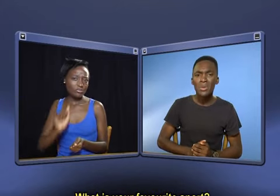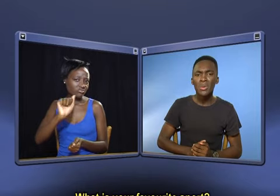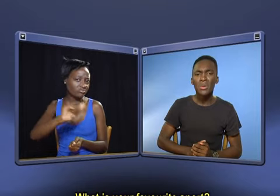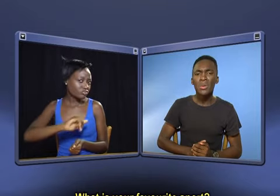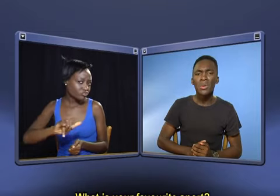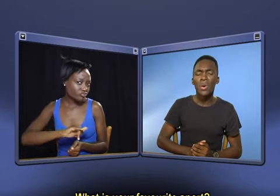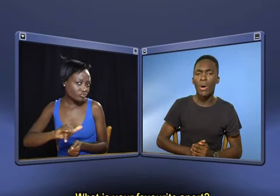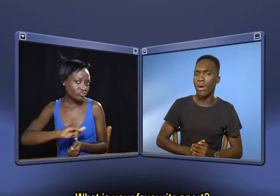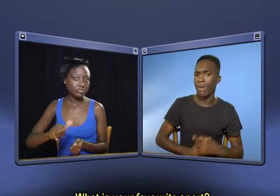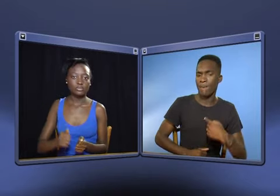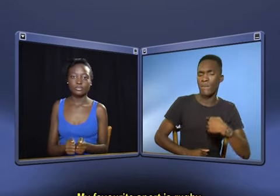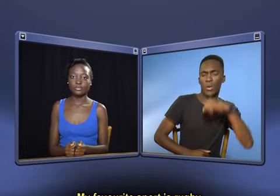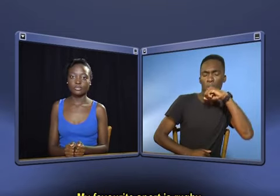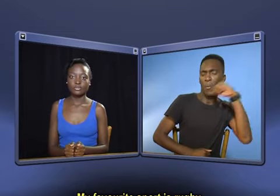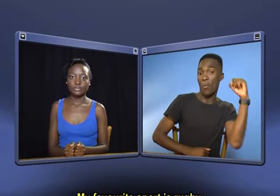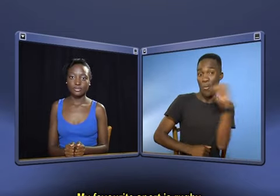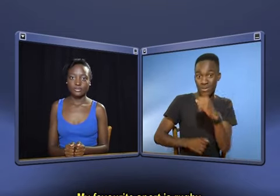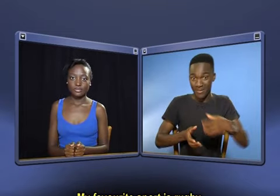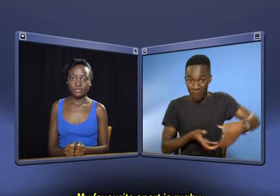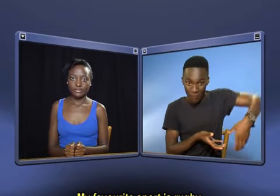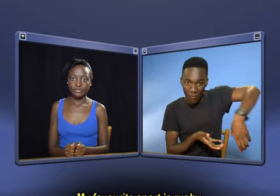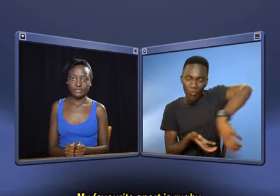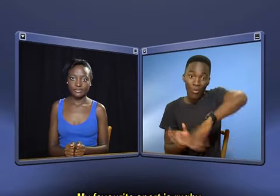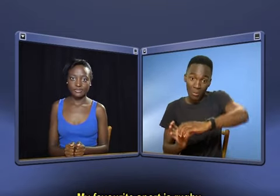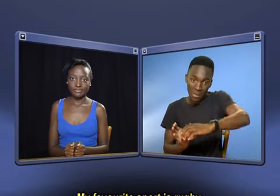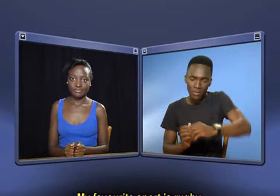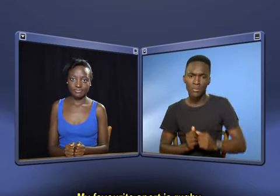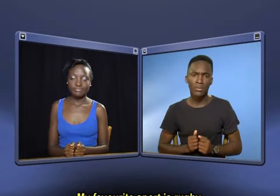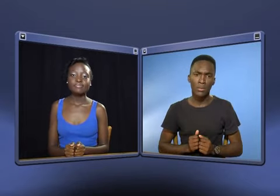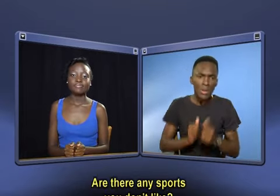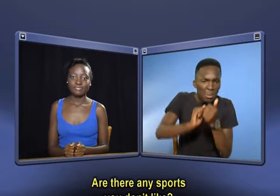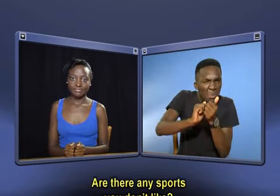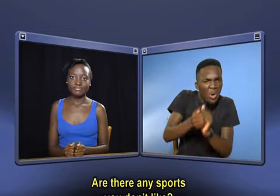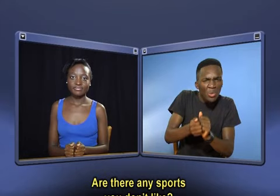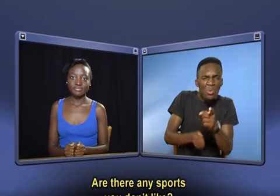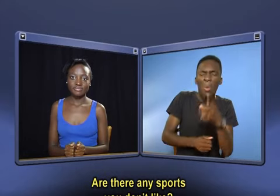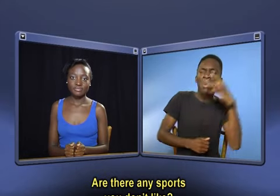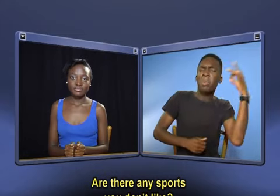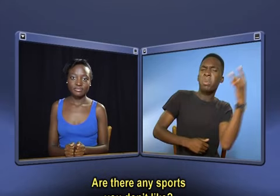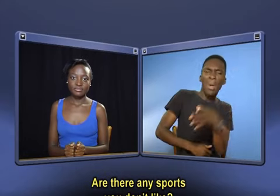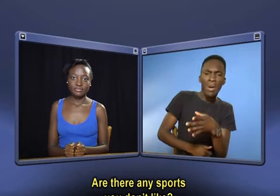favourite sport? My favourite sport is rugby. Are there any sports you don't like?